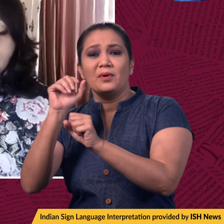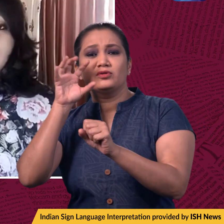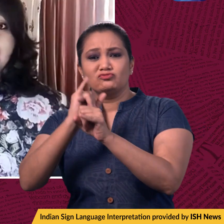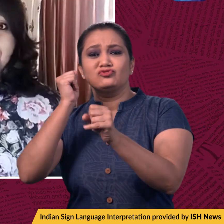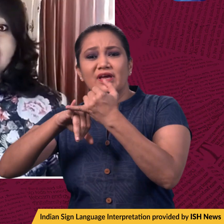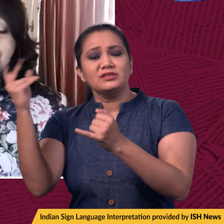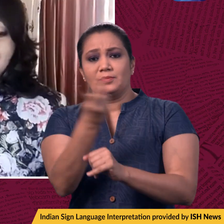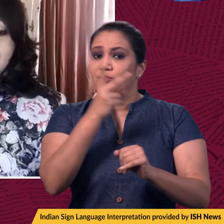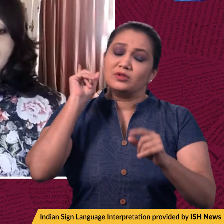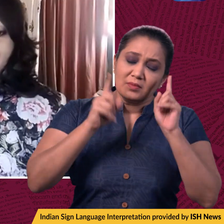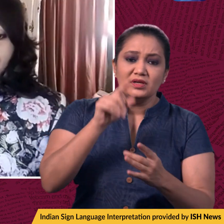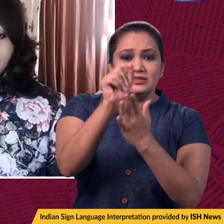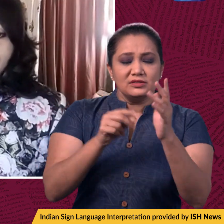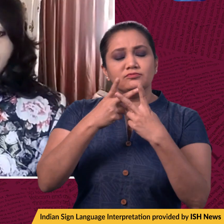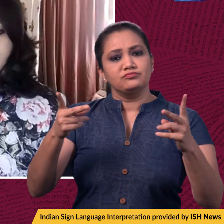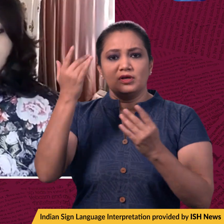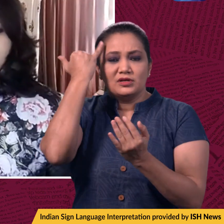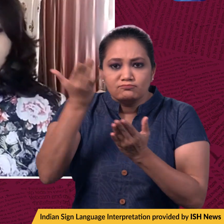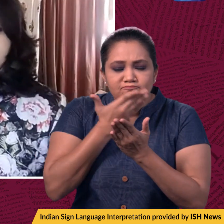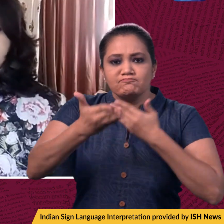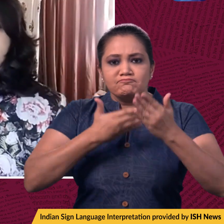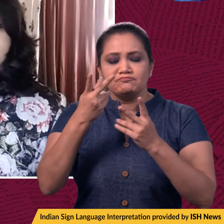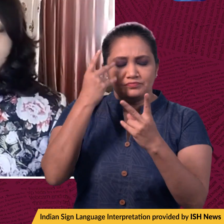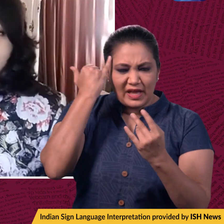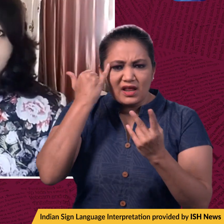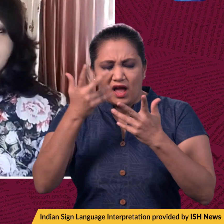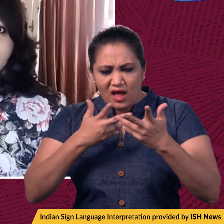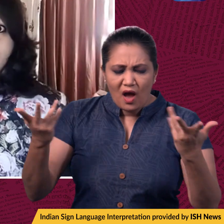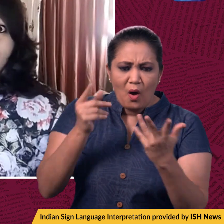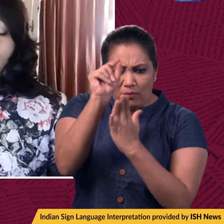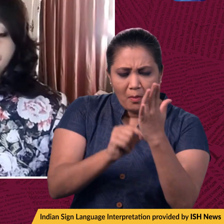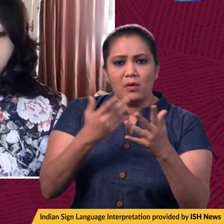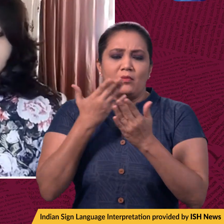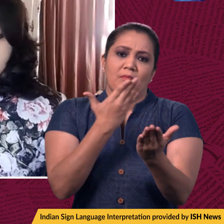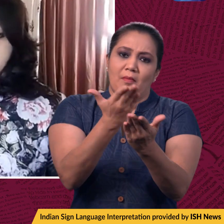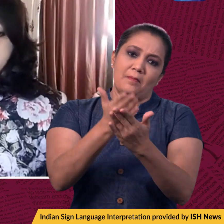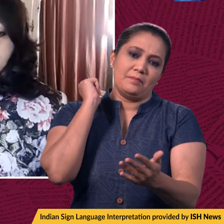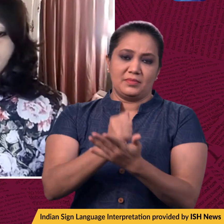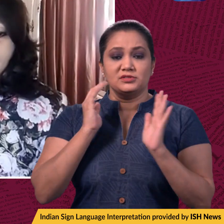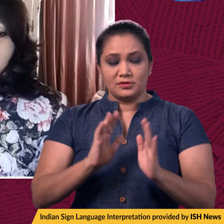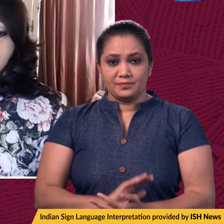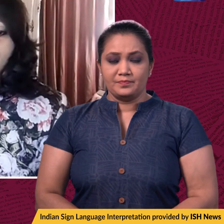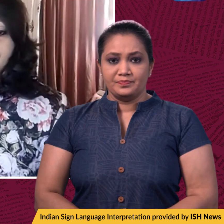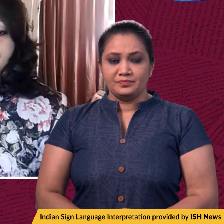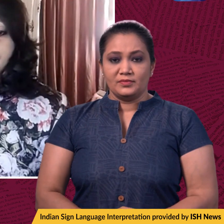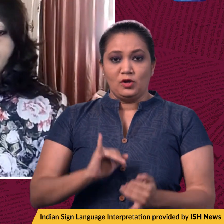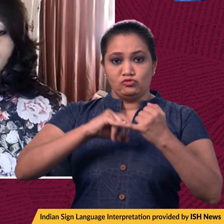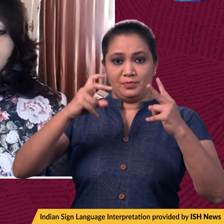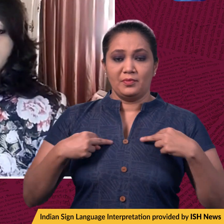and must make suggestions to the advisory committee for the safety of the dam. Now, the Apex court further ordered the